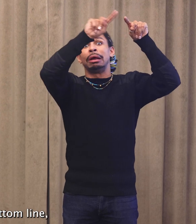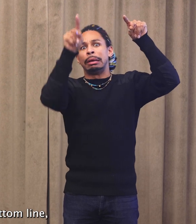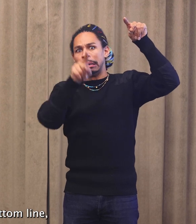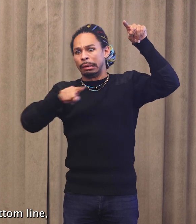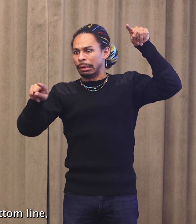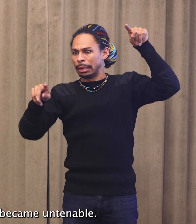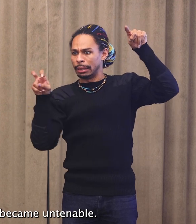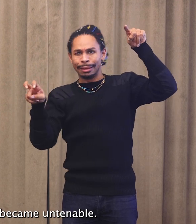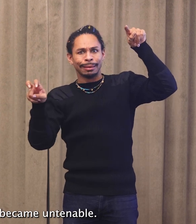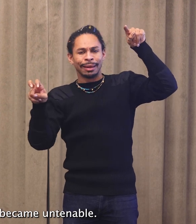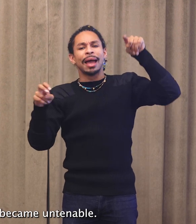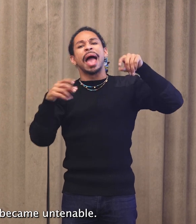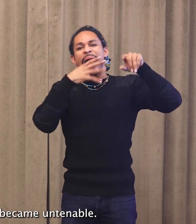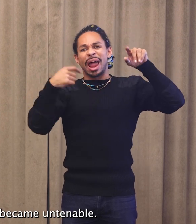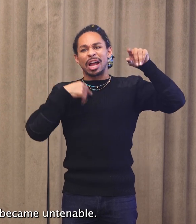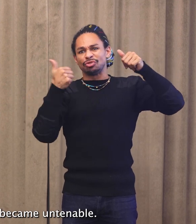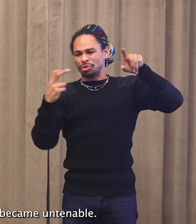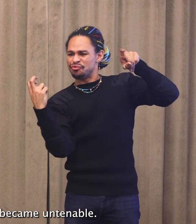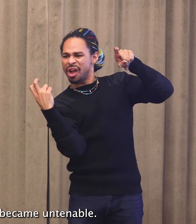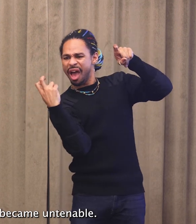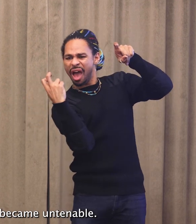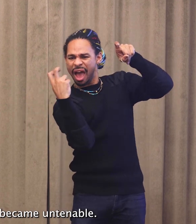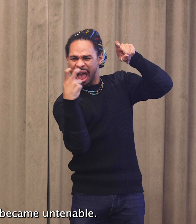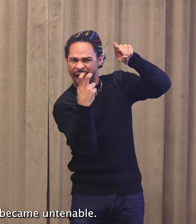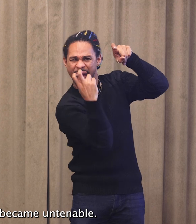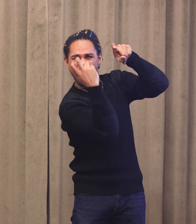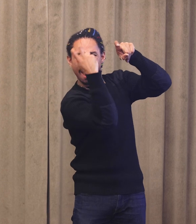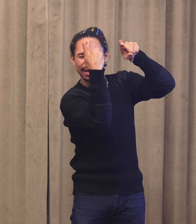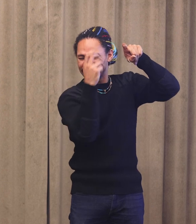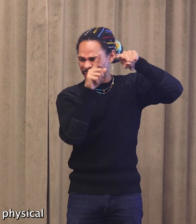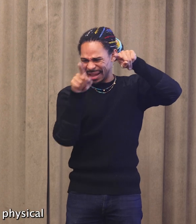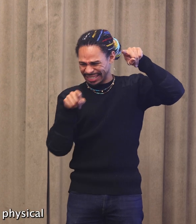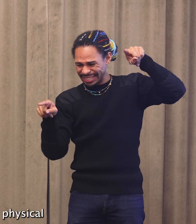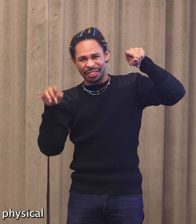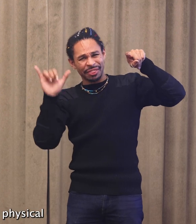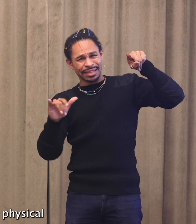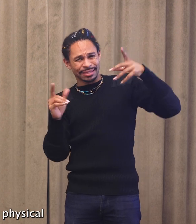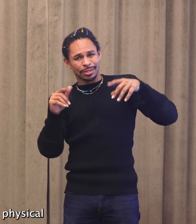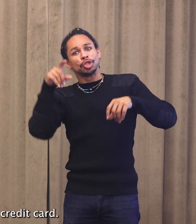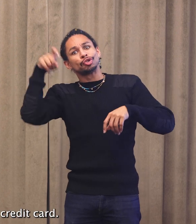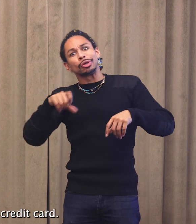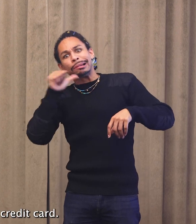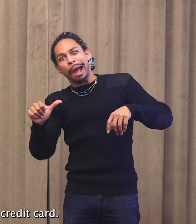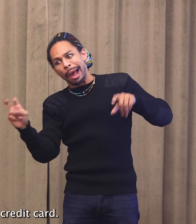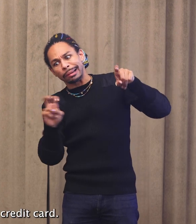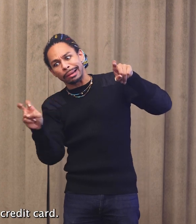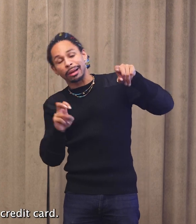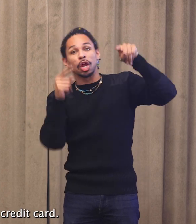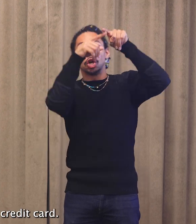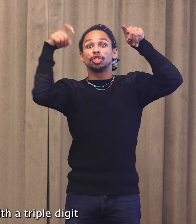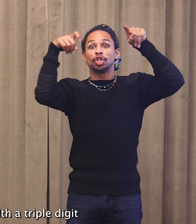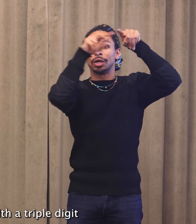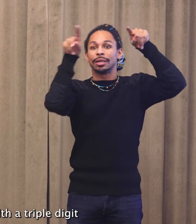bottom line, the line of should not, became untenable. It was like a physical and emotional credit